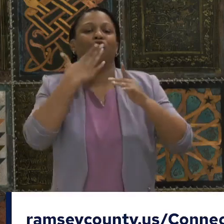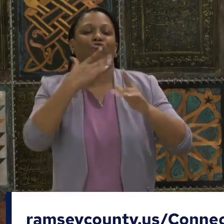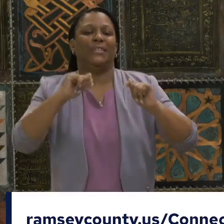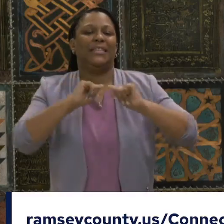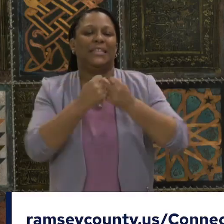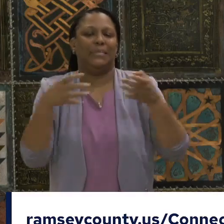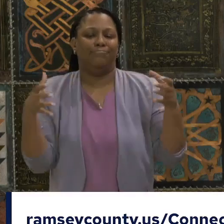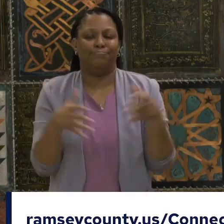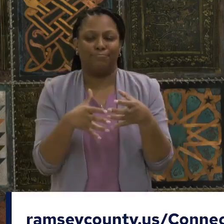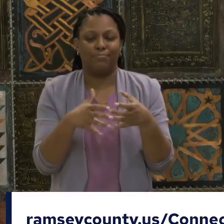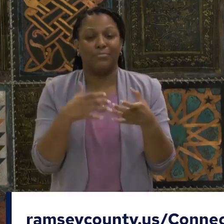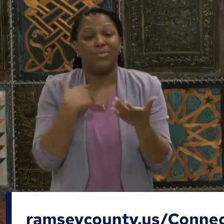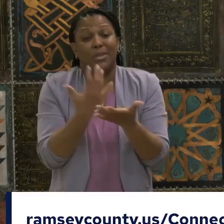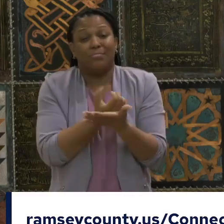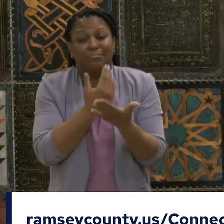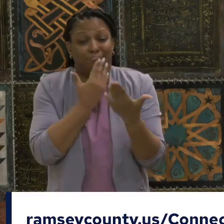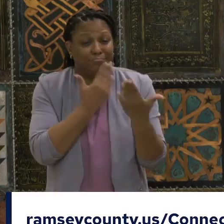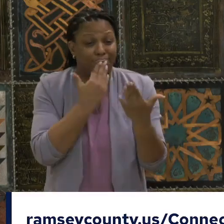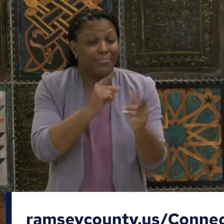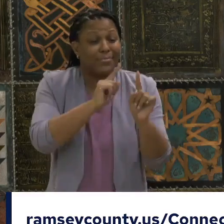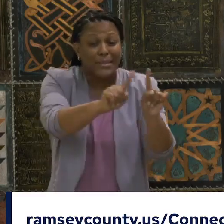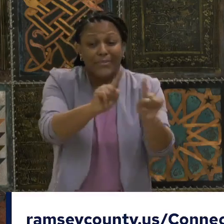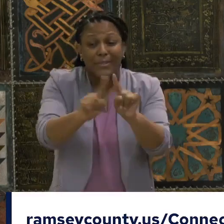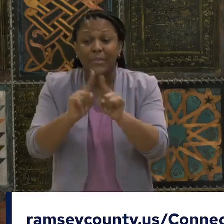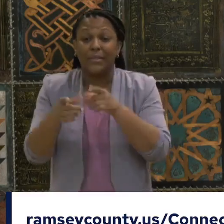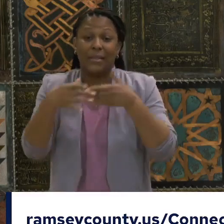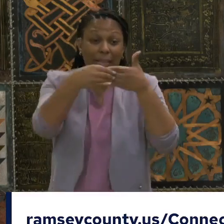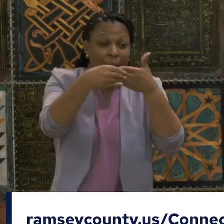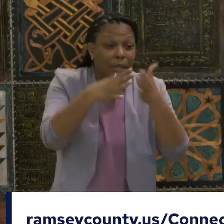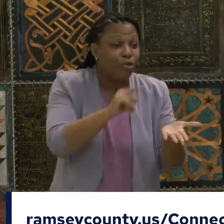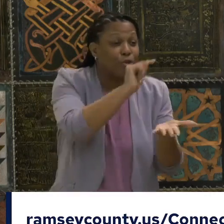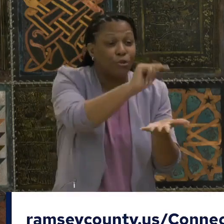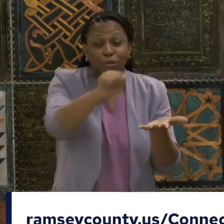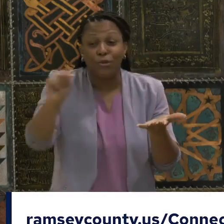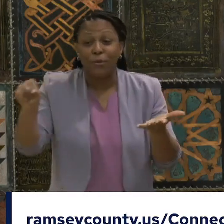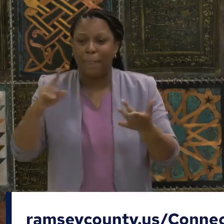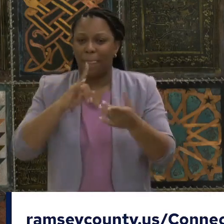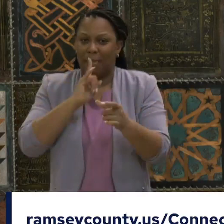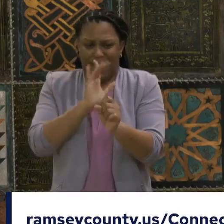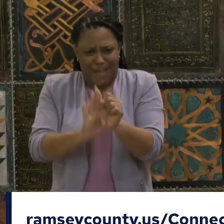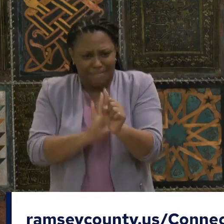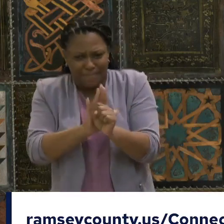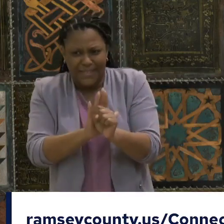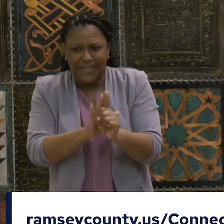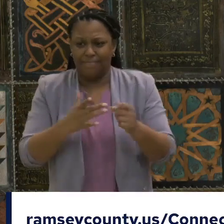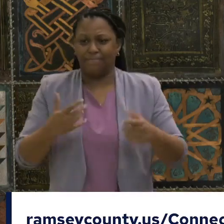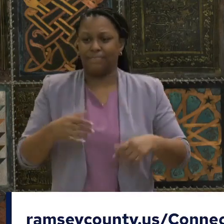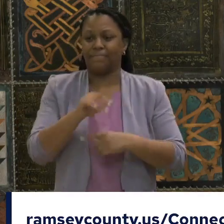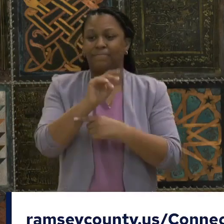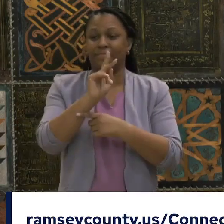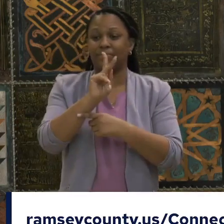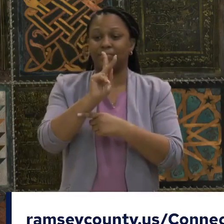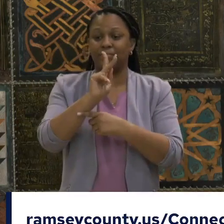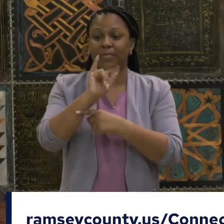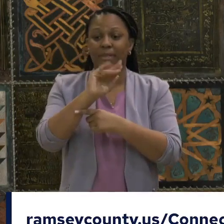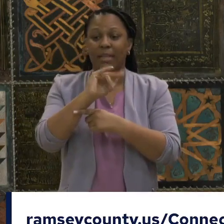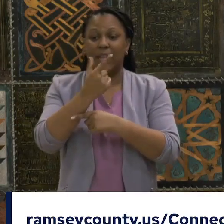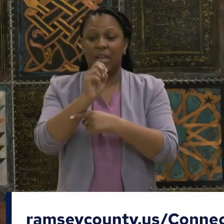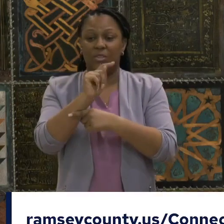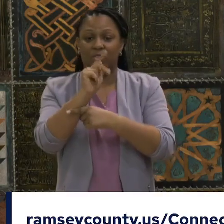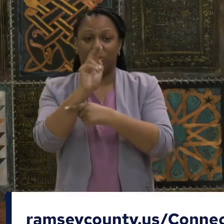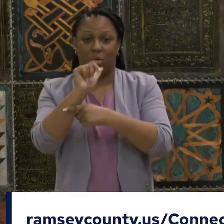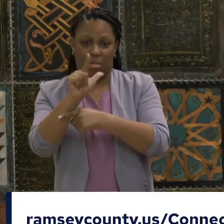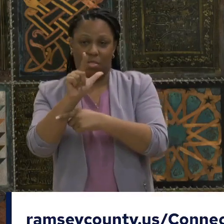all areas of the county that are committed to digital inclusion. COVID-19 illuminated a deep digital divide.